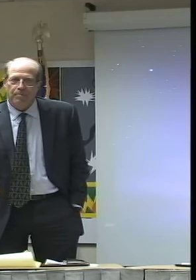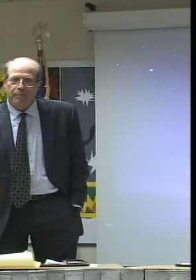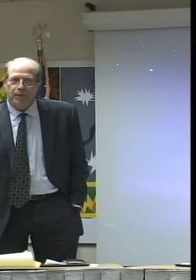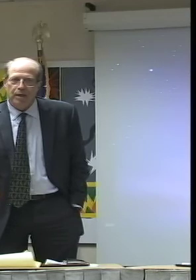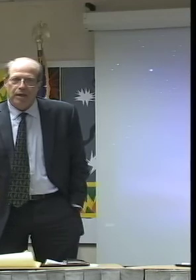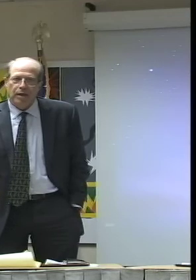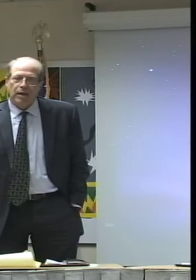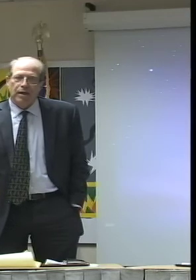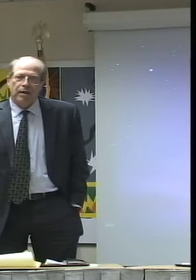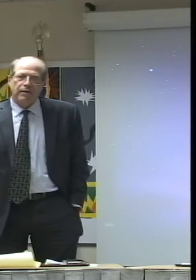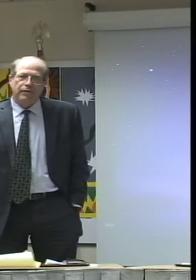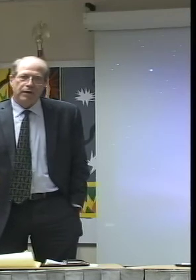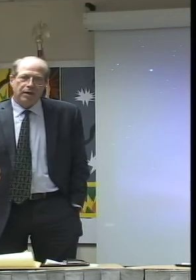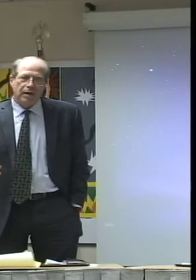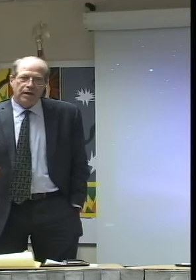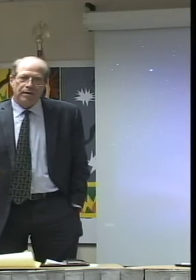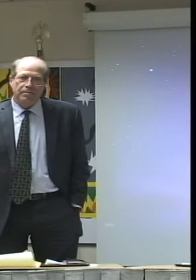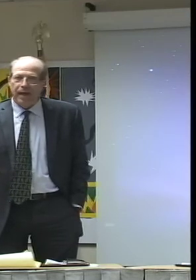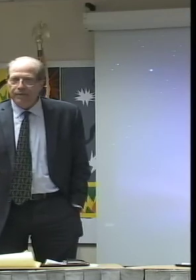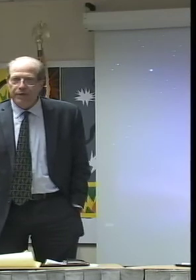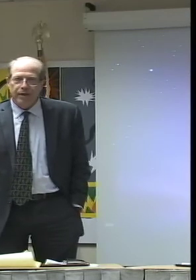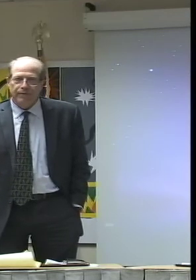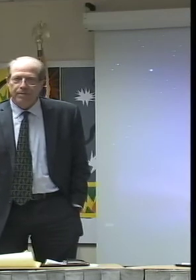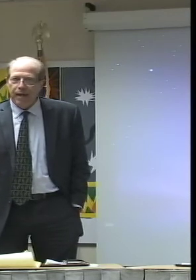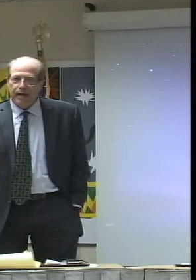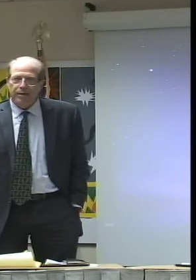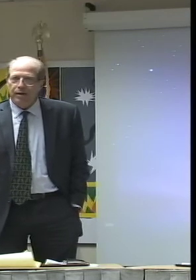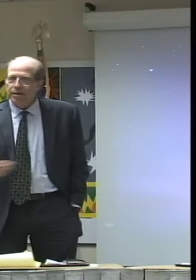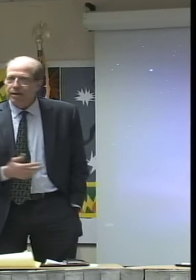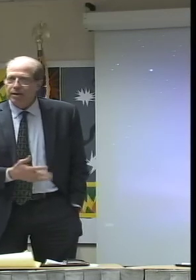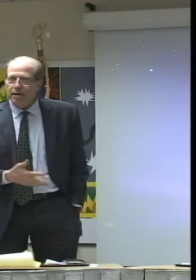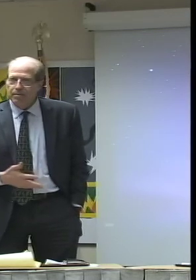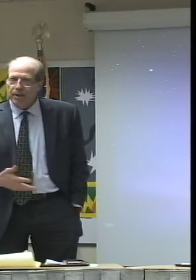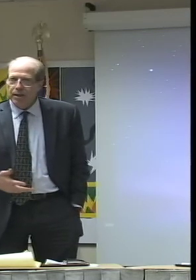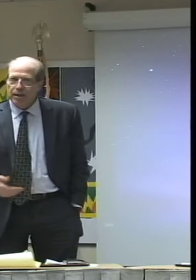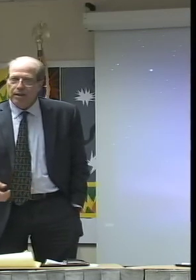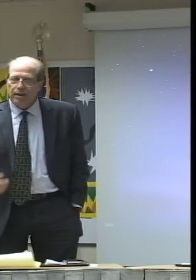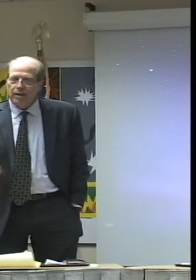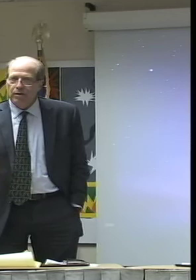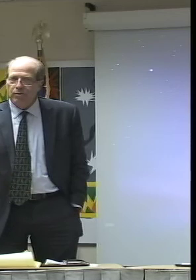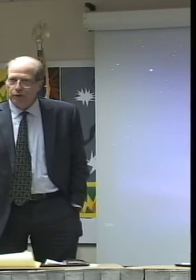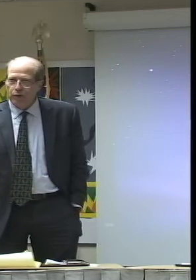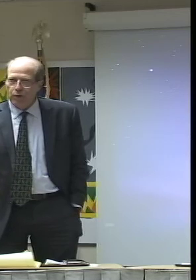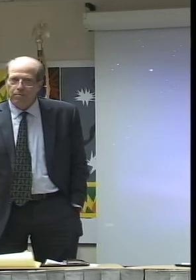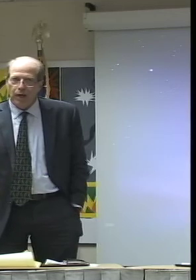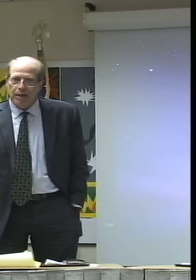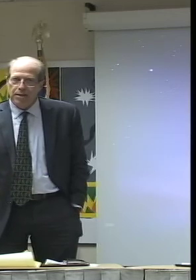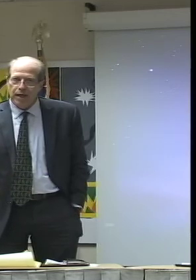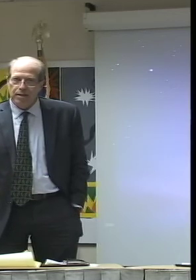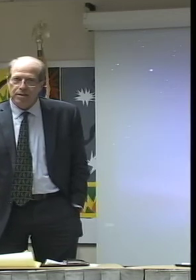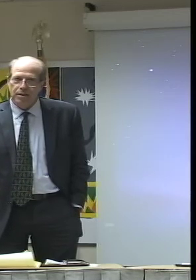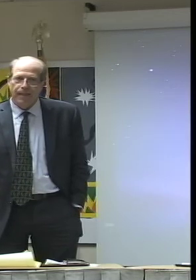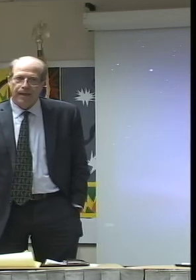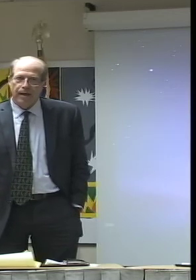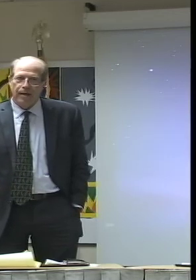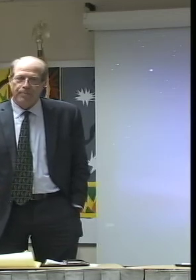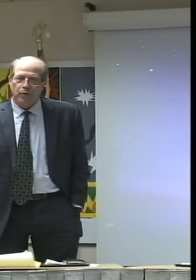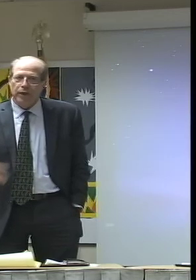for the benefit of the mayor and the committee in the renewal process,